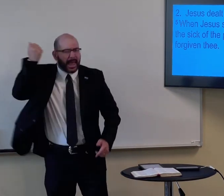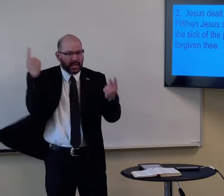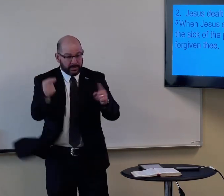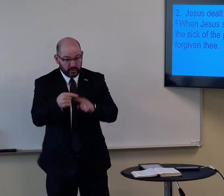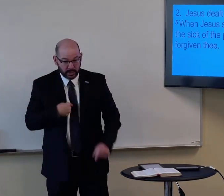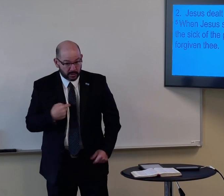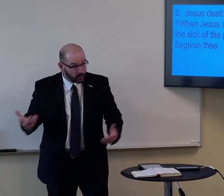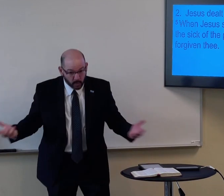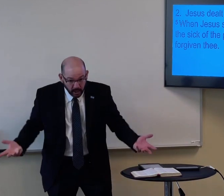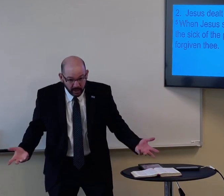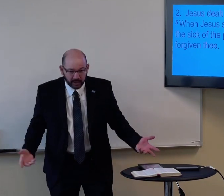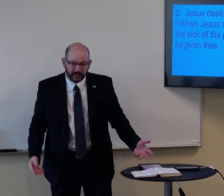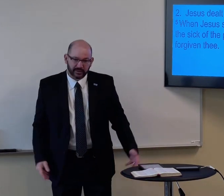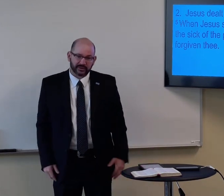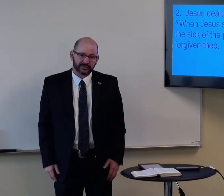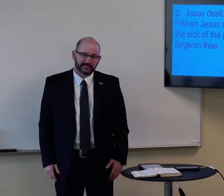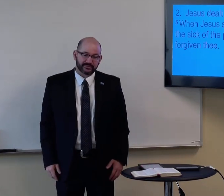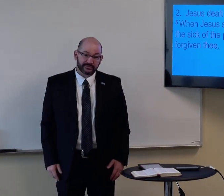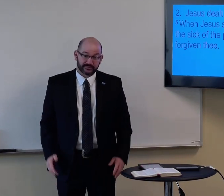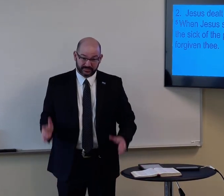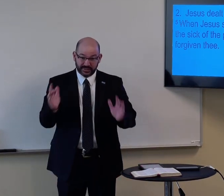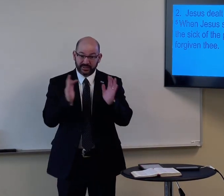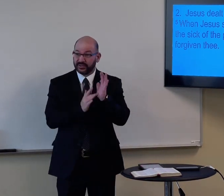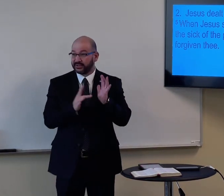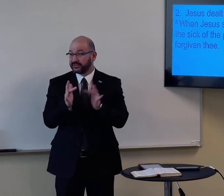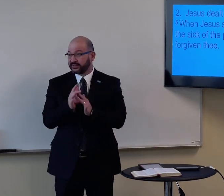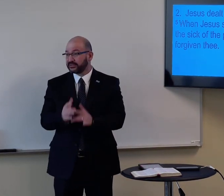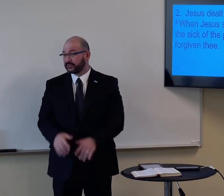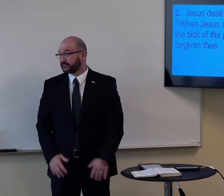But what's the best thing that's ever happened to me? Jesus.